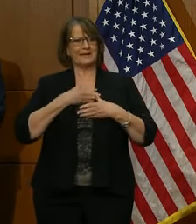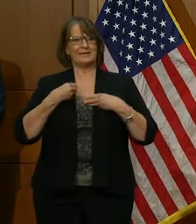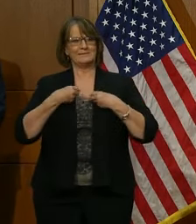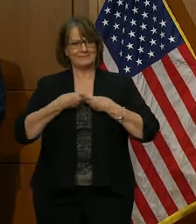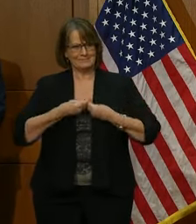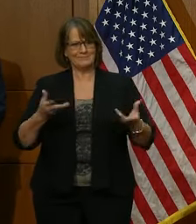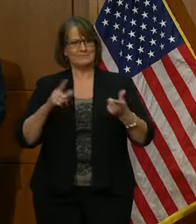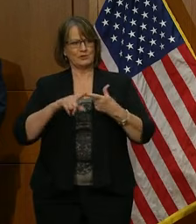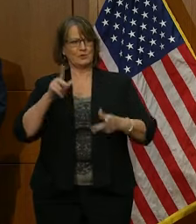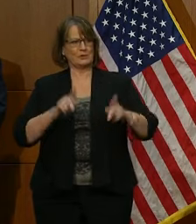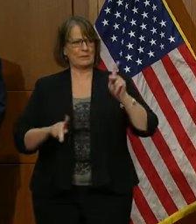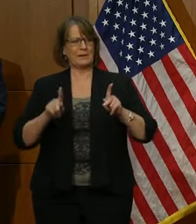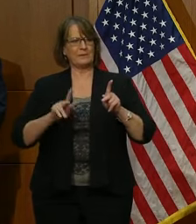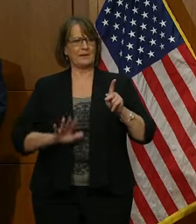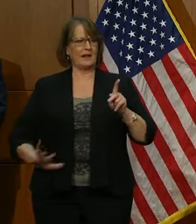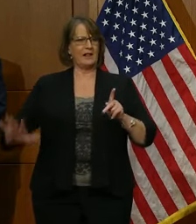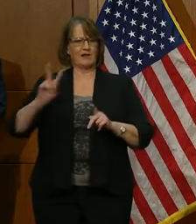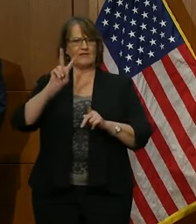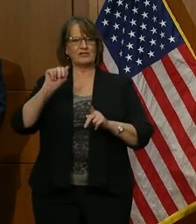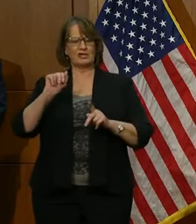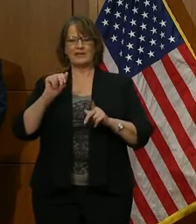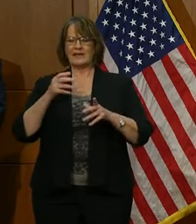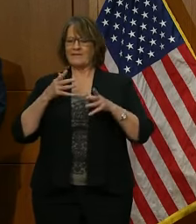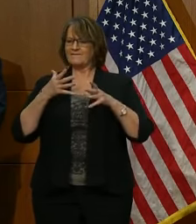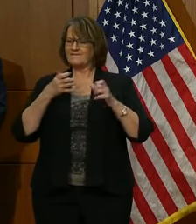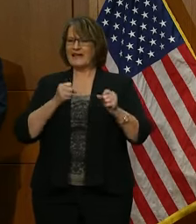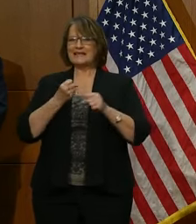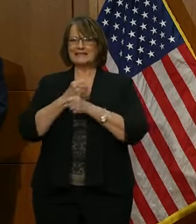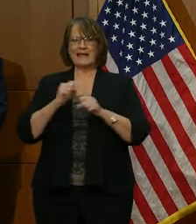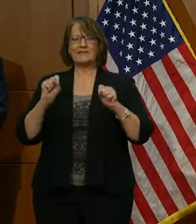Virginia as expeditiously and safely as we can.